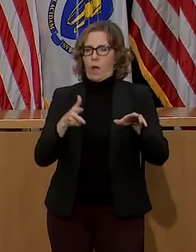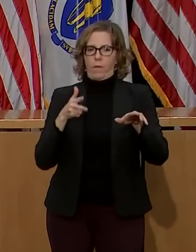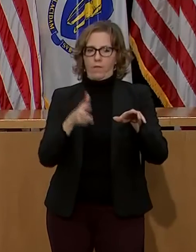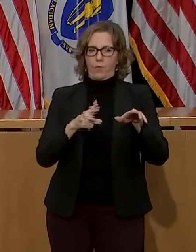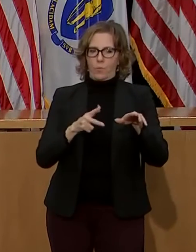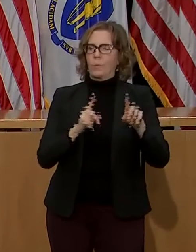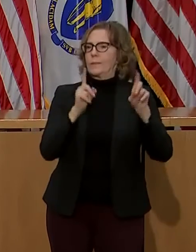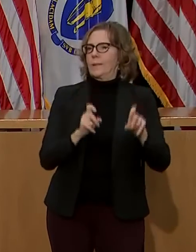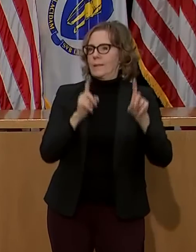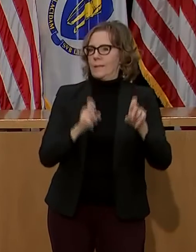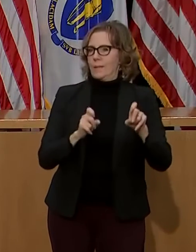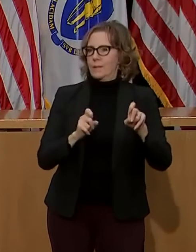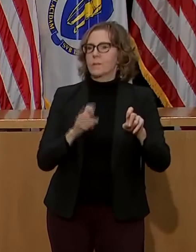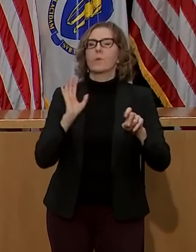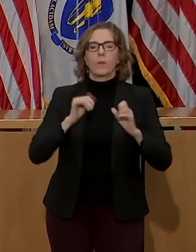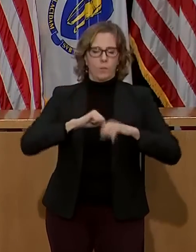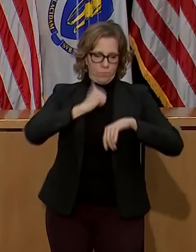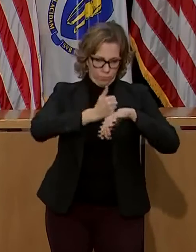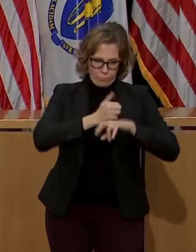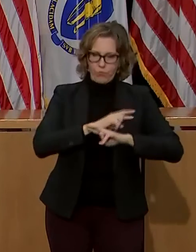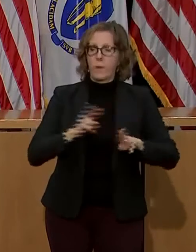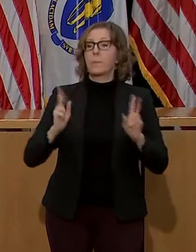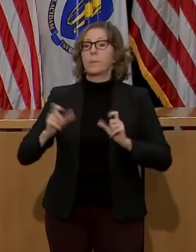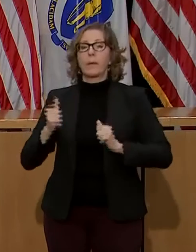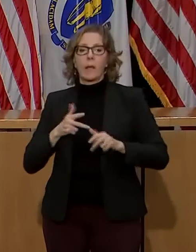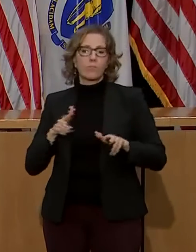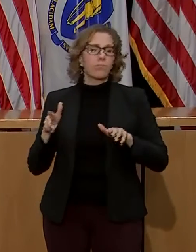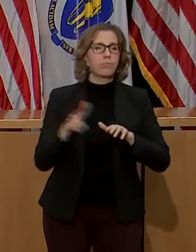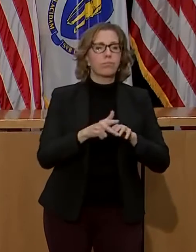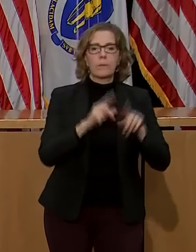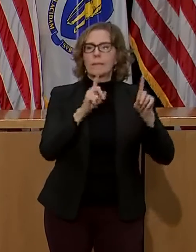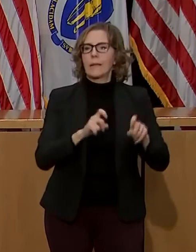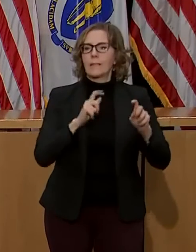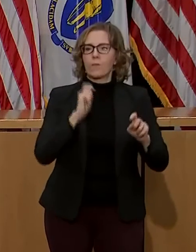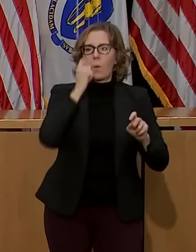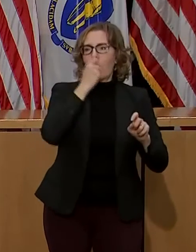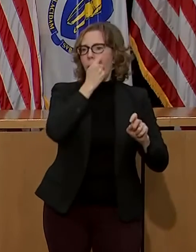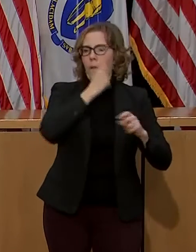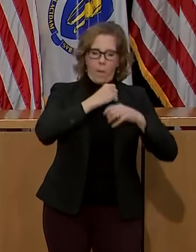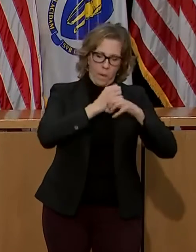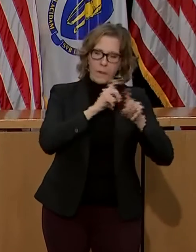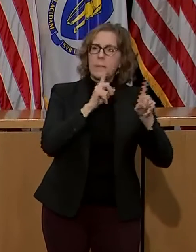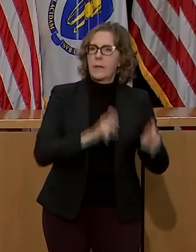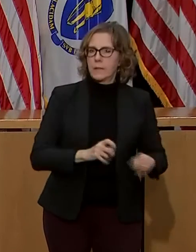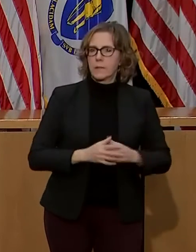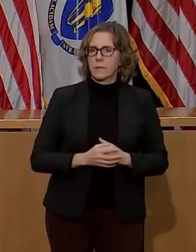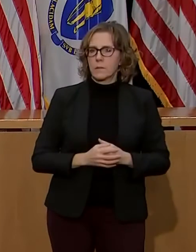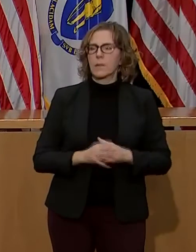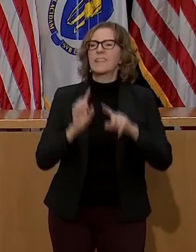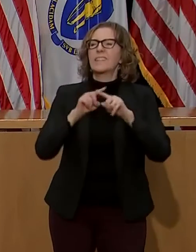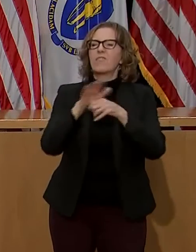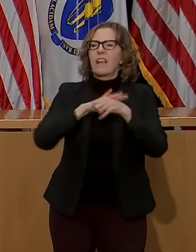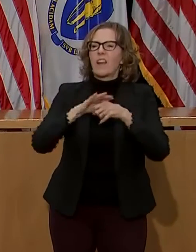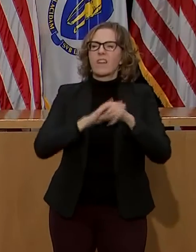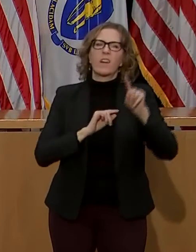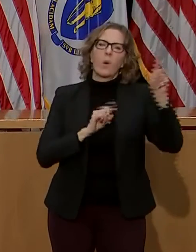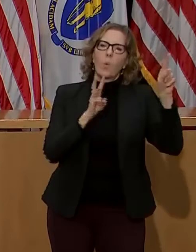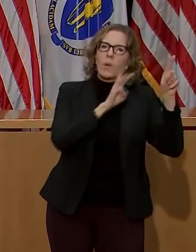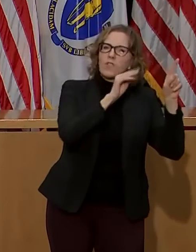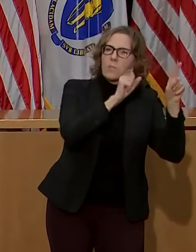offer PCR testing. The testing sites, located in Athol, Braintree, Billwicker, Dalton, Franklin,